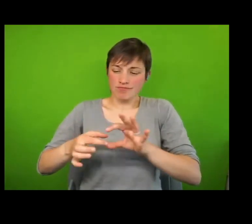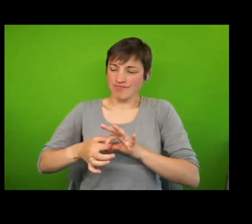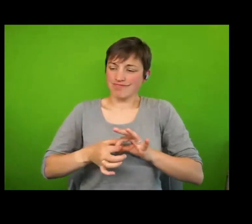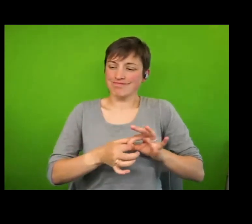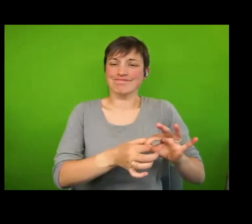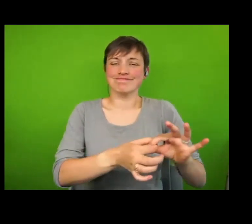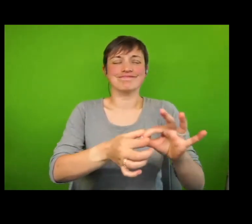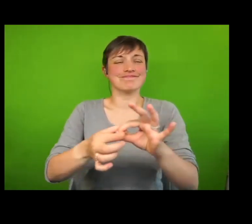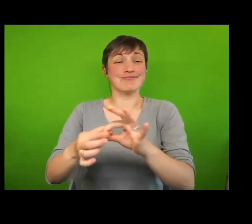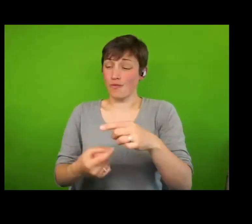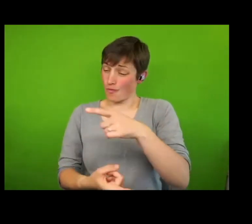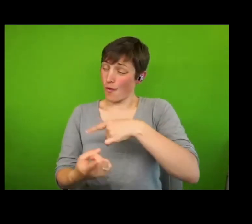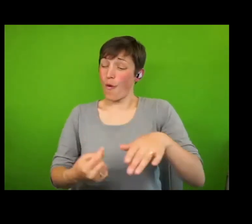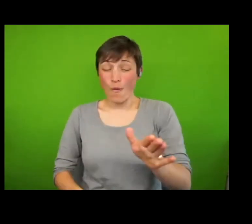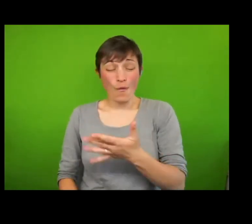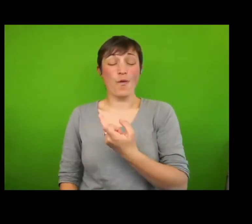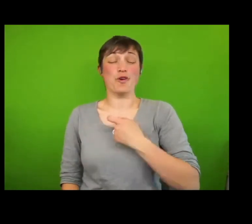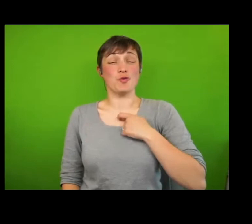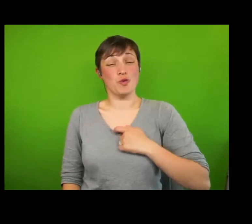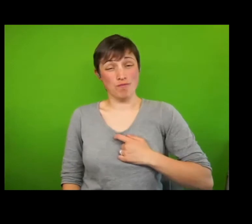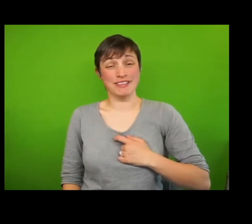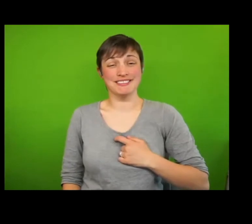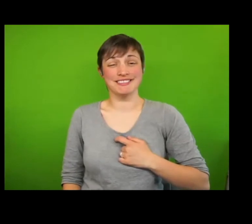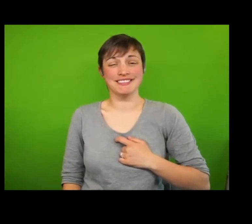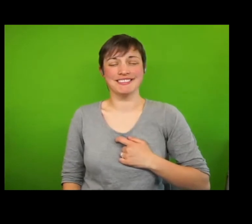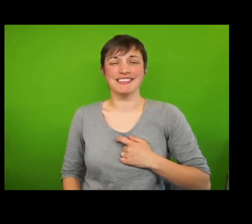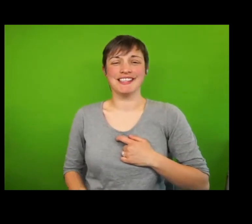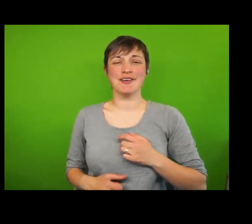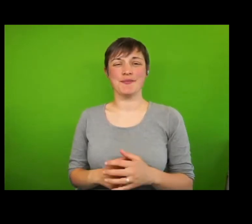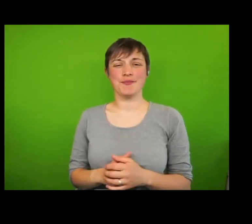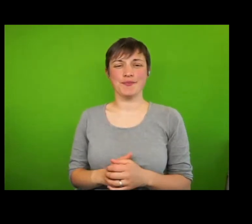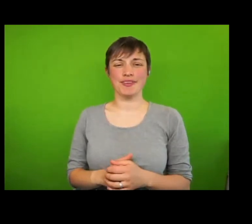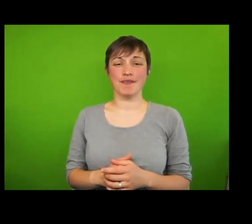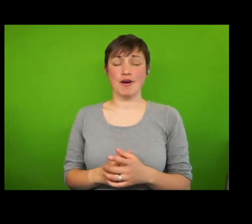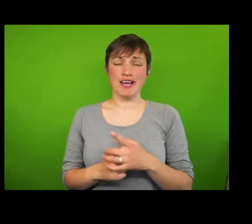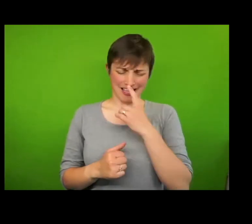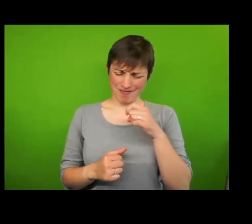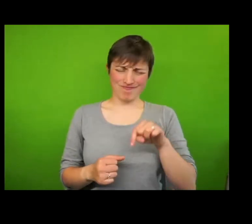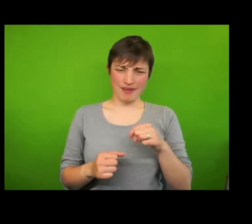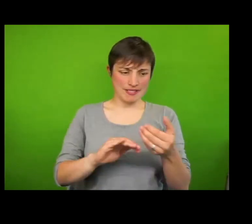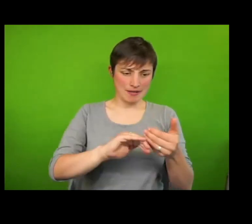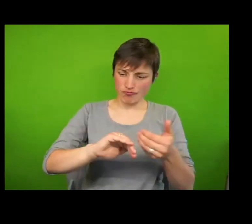that is often lost to all of its divisions by identity, geography, issue area and belief.